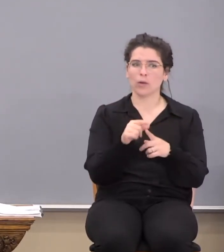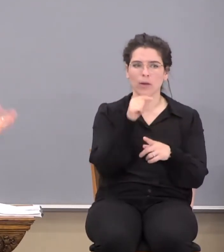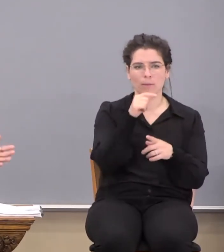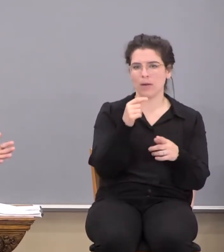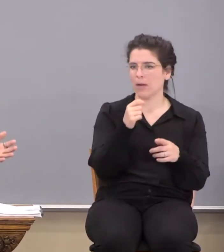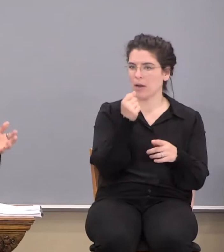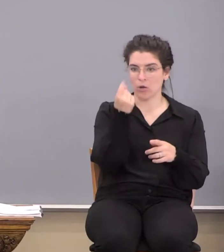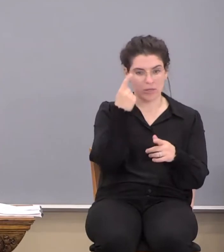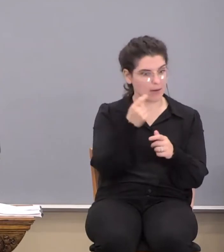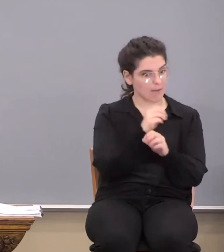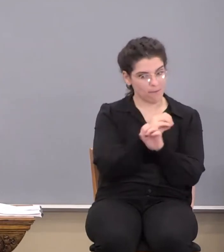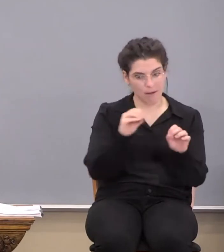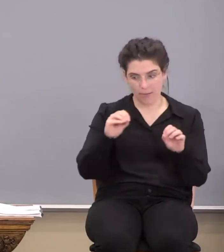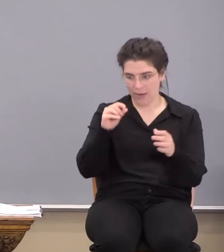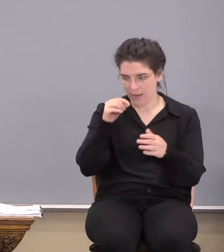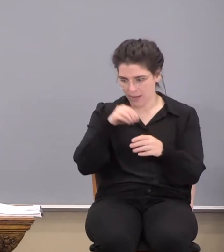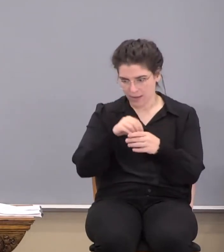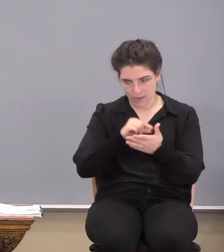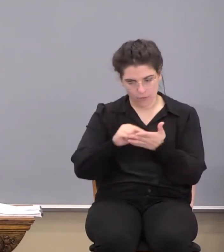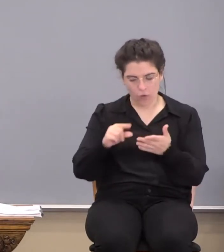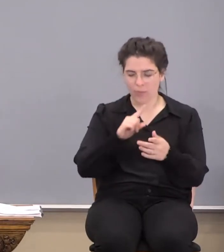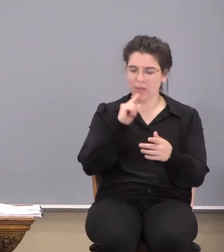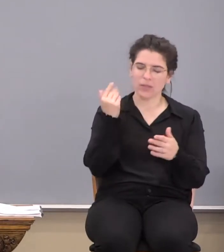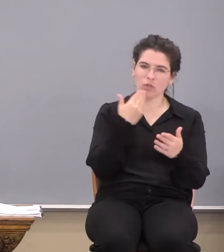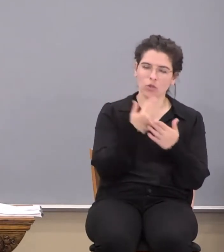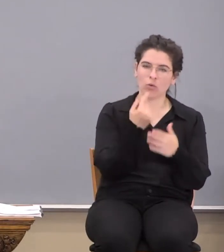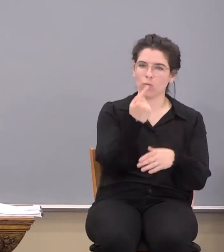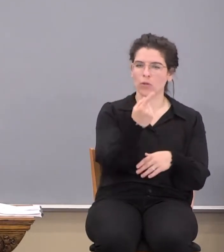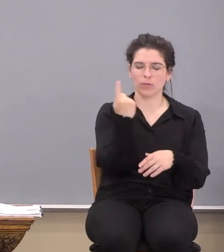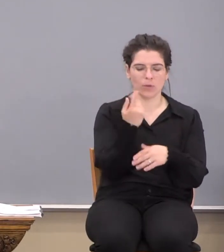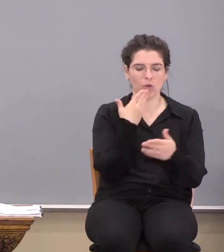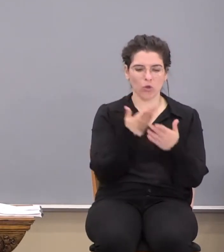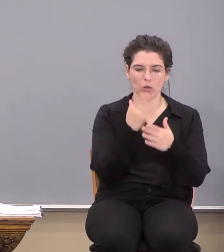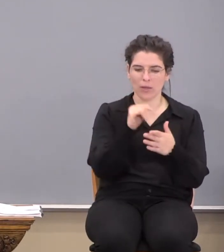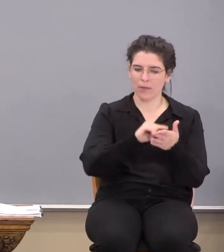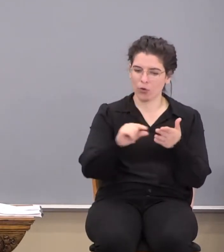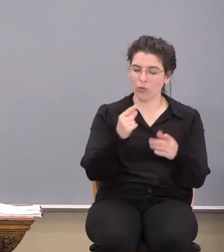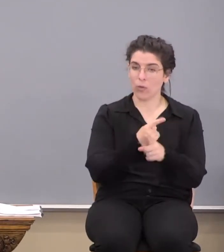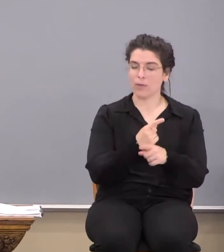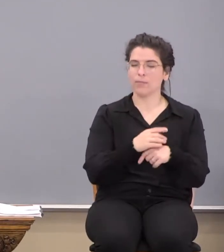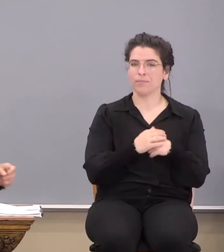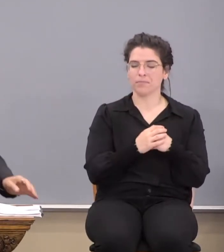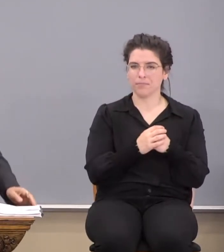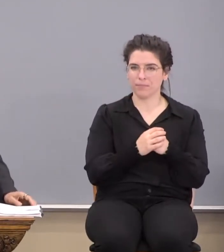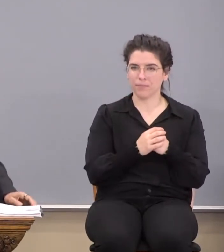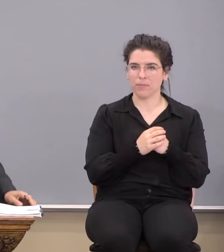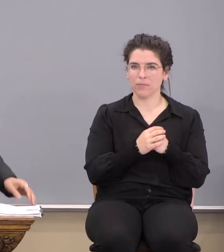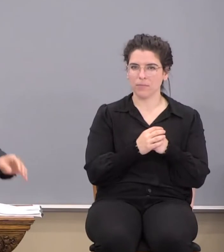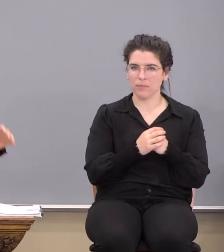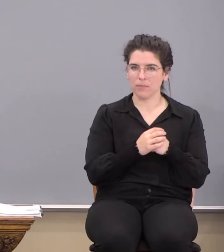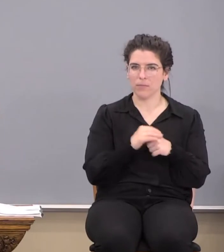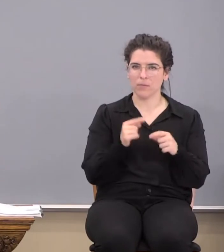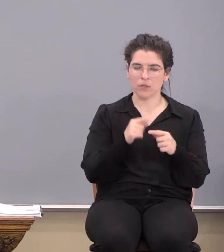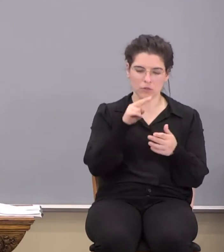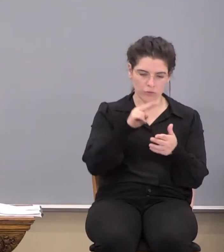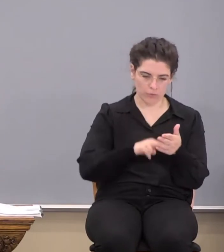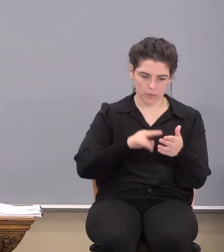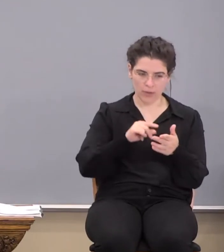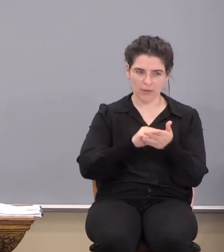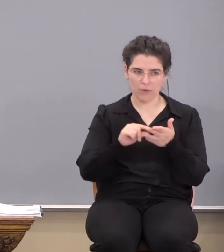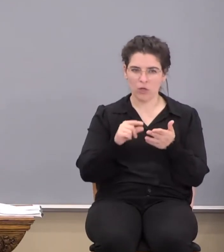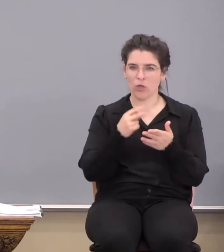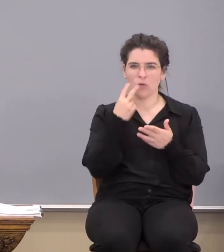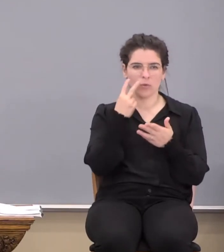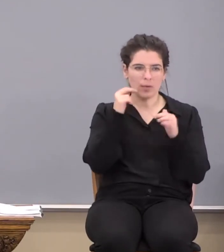understand anything else in the verse, but the word assurance is a good one, so there must be something good in that verse, right? So when you read down through those verses